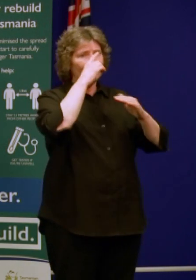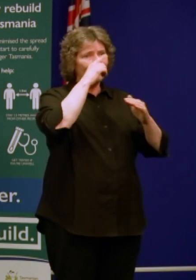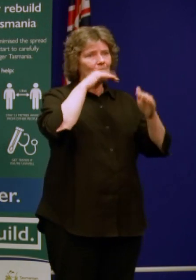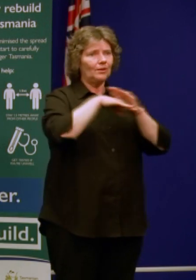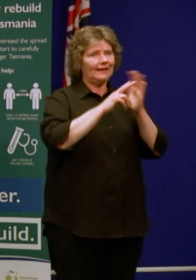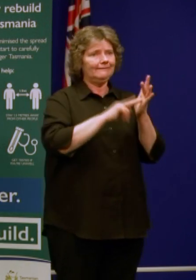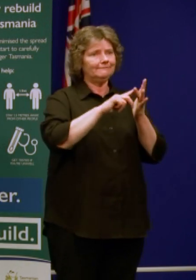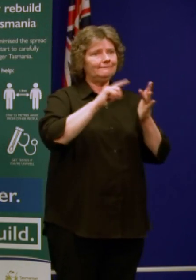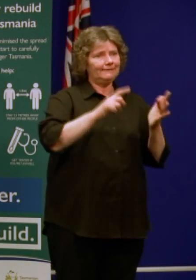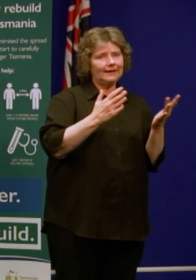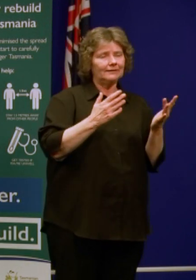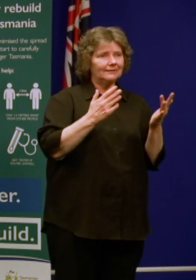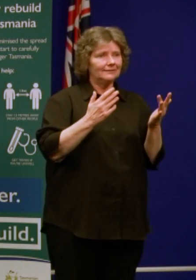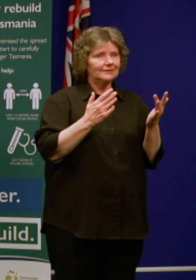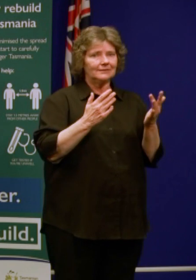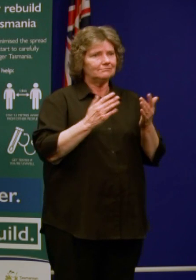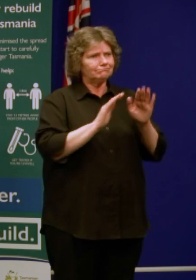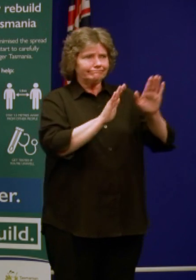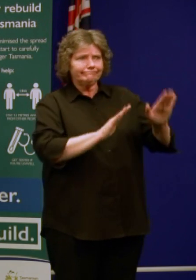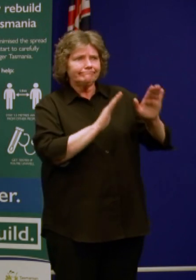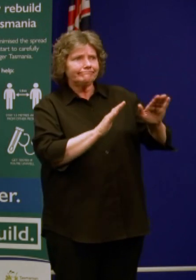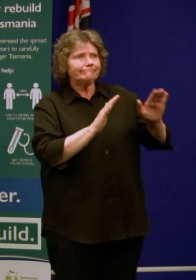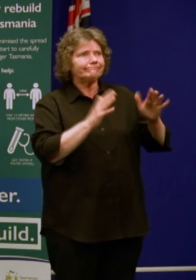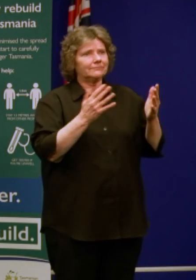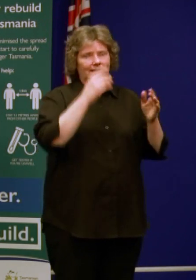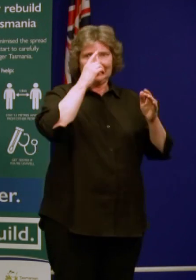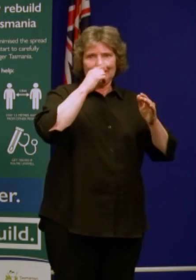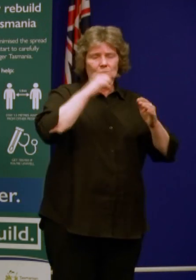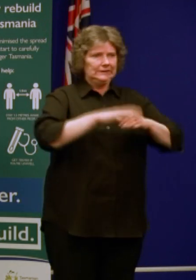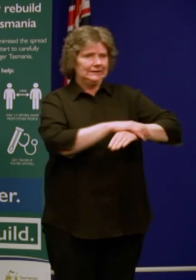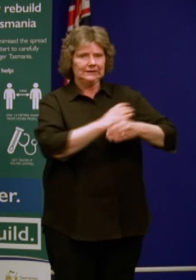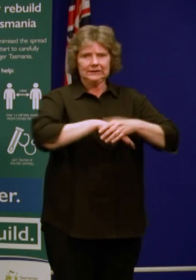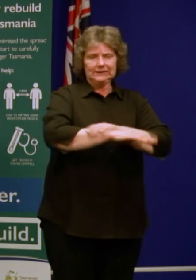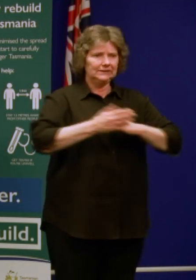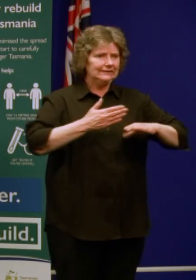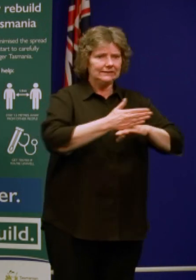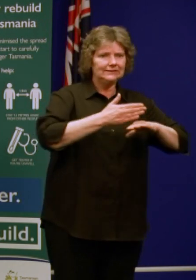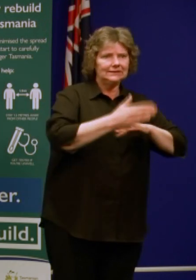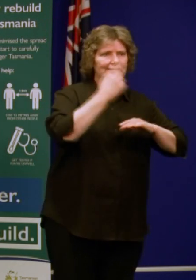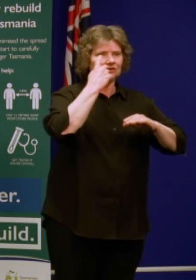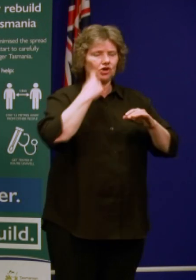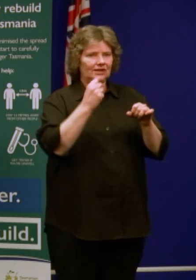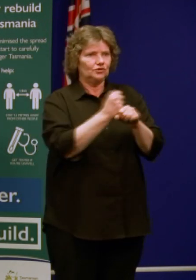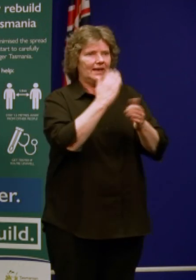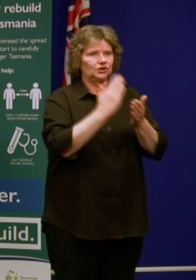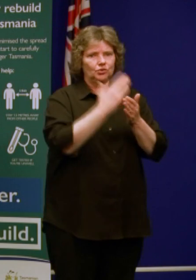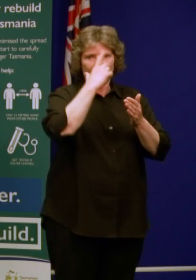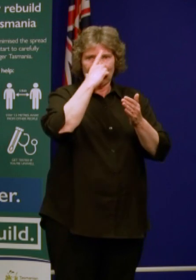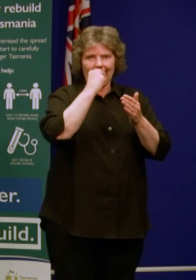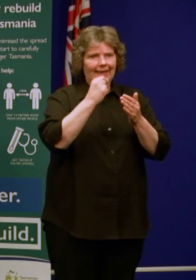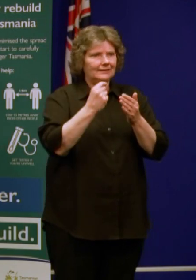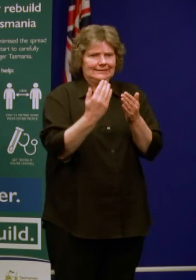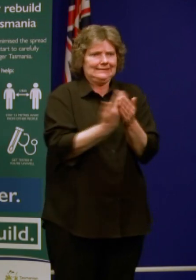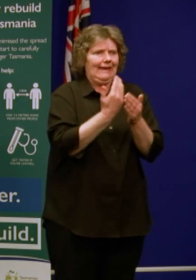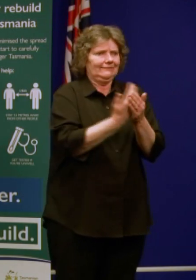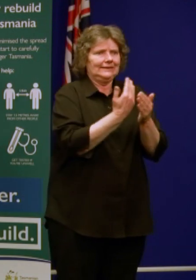to those that are doing their very best to ensure that they can keep that community safe. It is a difficult period of time and it's